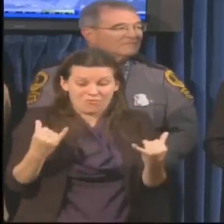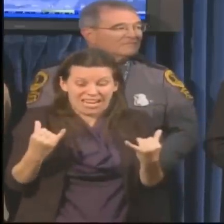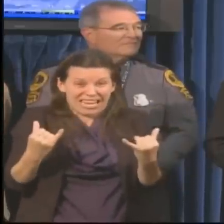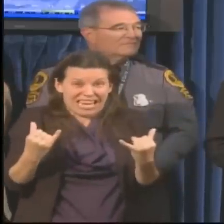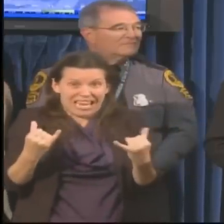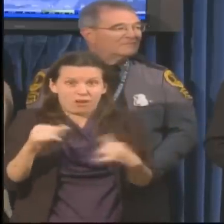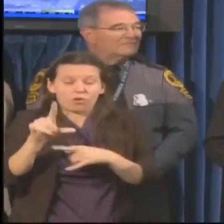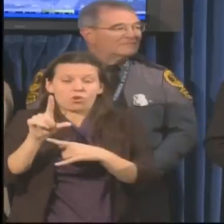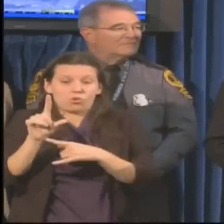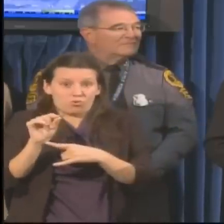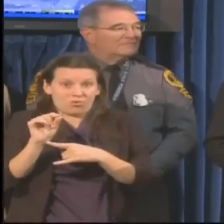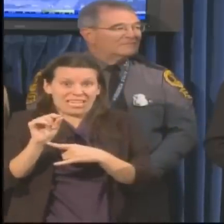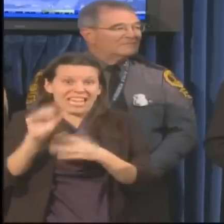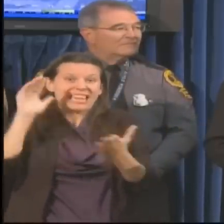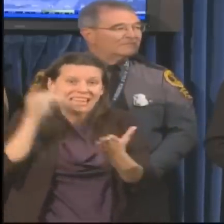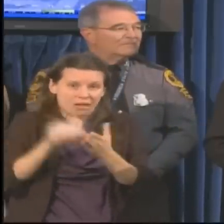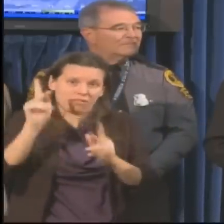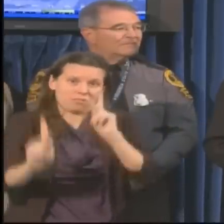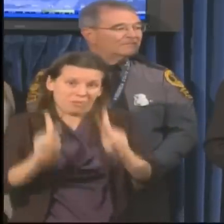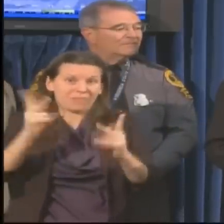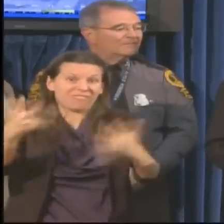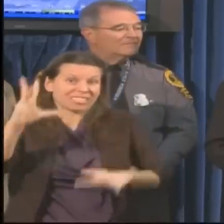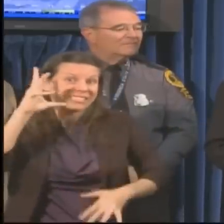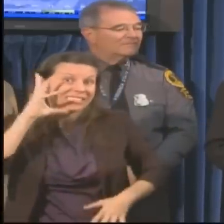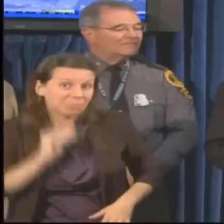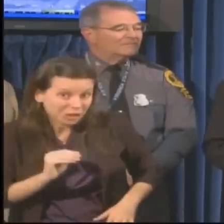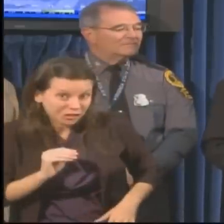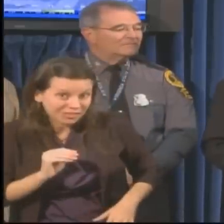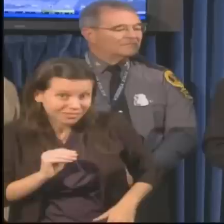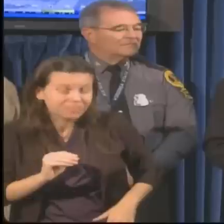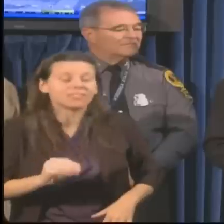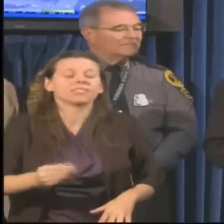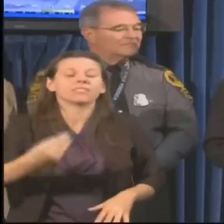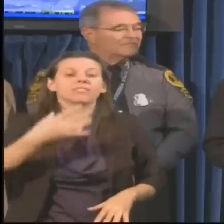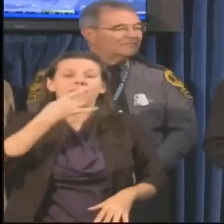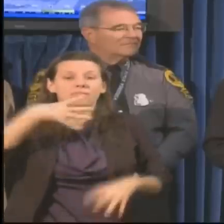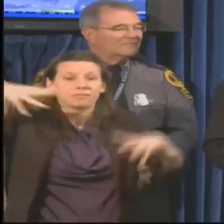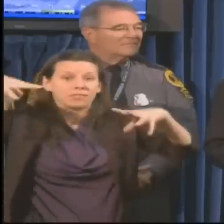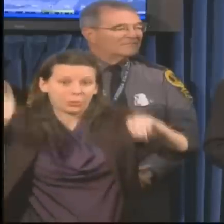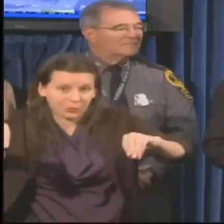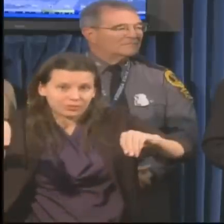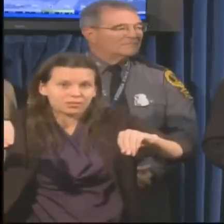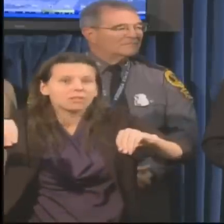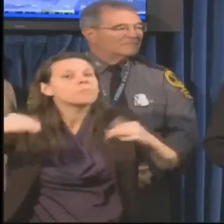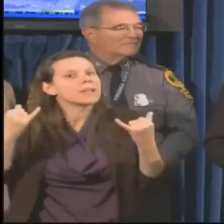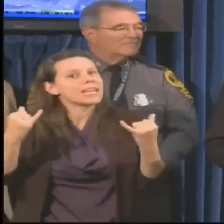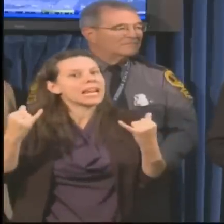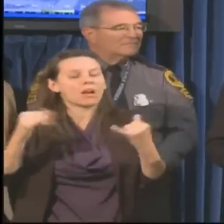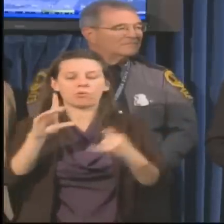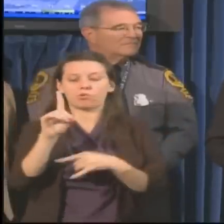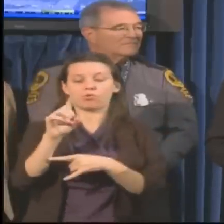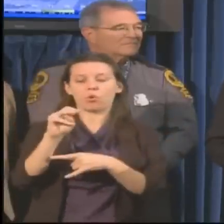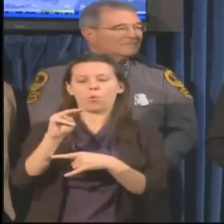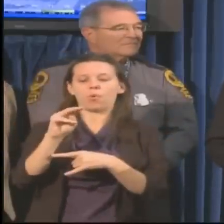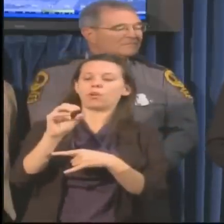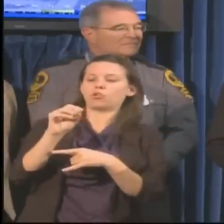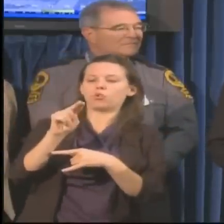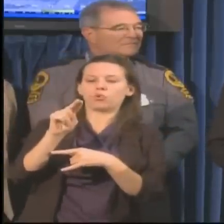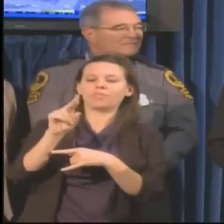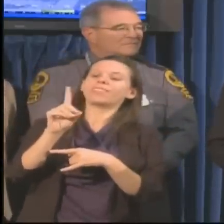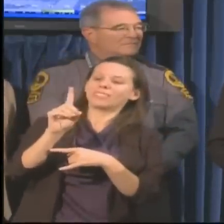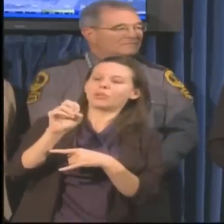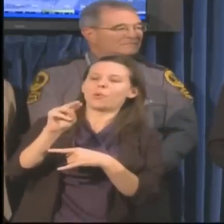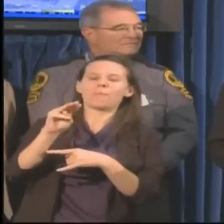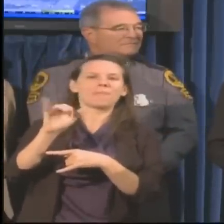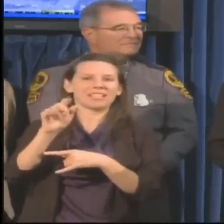only 3,000 do not have power. I appreciate what Dominion has done. They've been incredibly responsive.